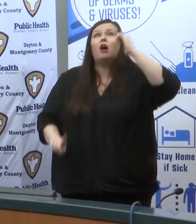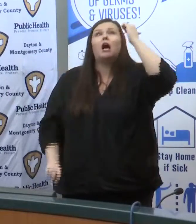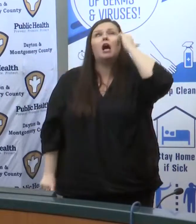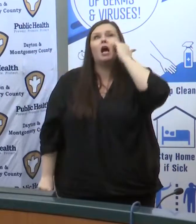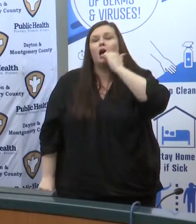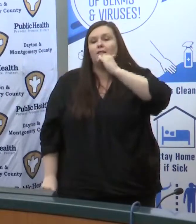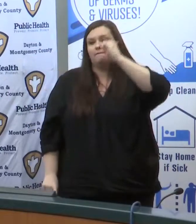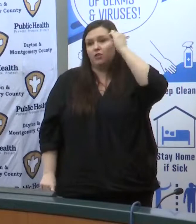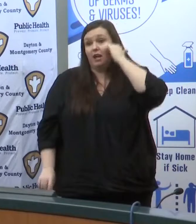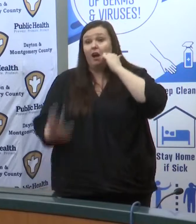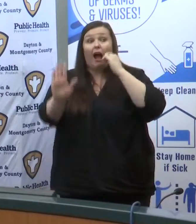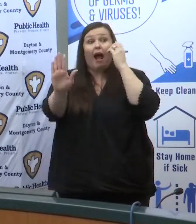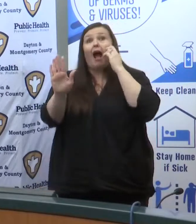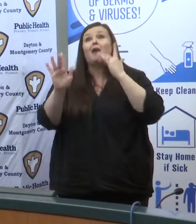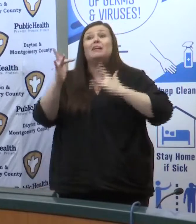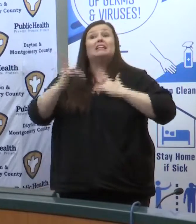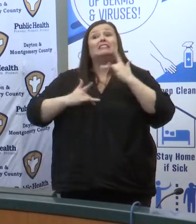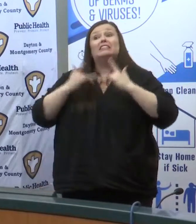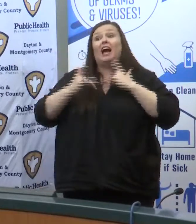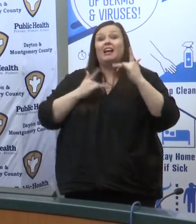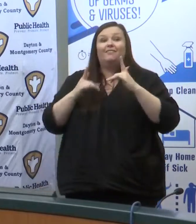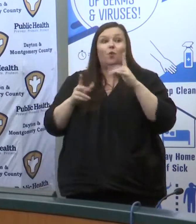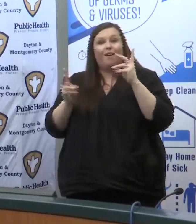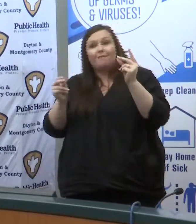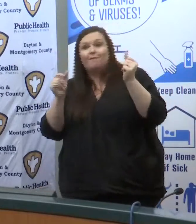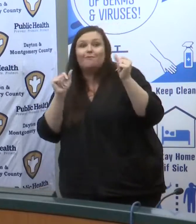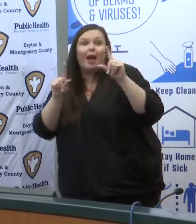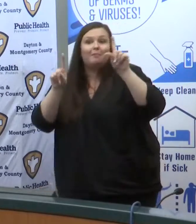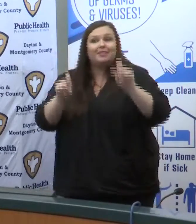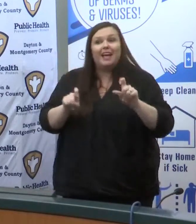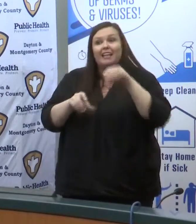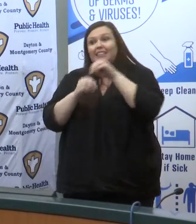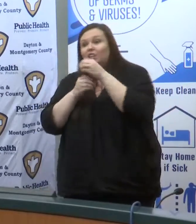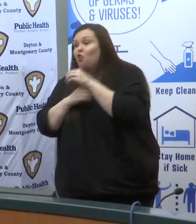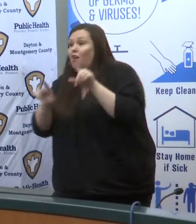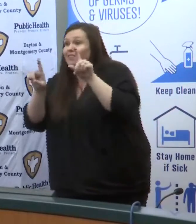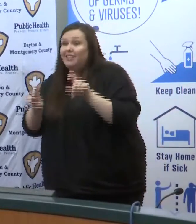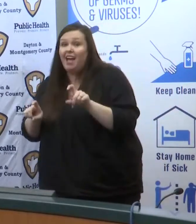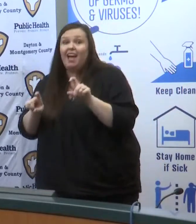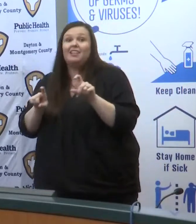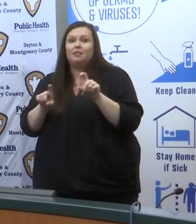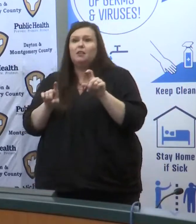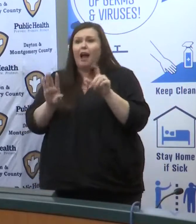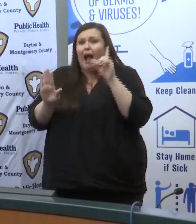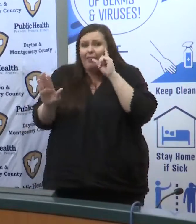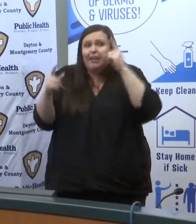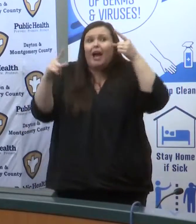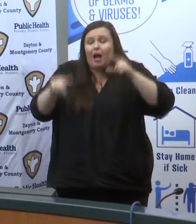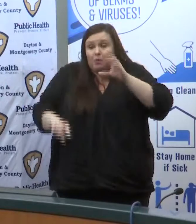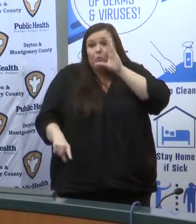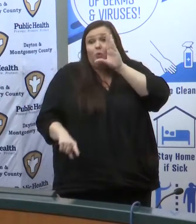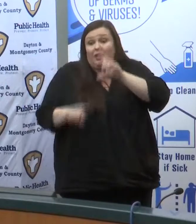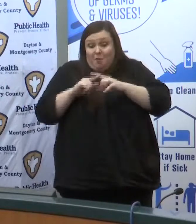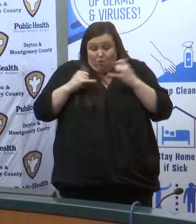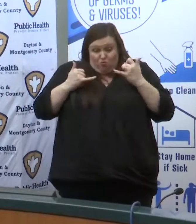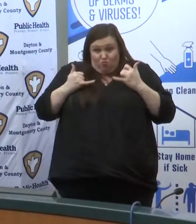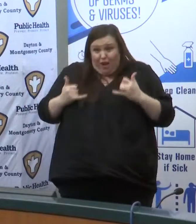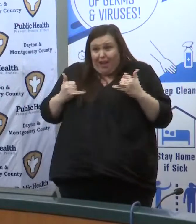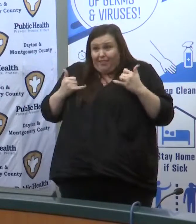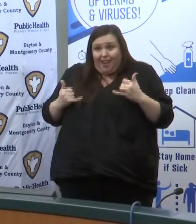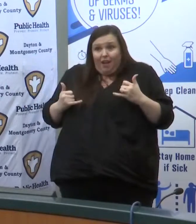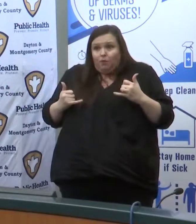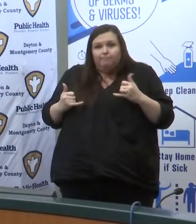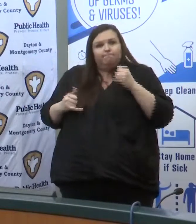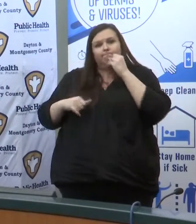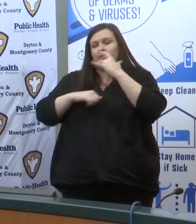and I'm excited about the prospects of rapid testing and in-office testing and it is on the horizon the truth of matter is is it's not